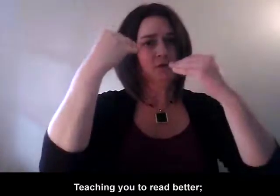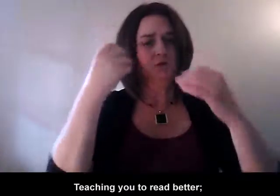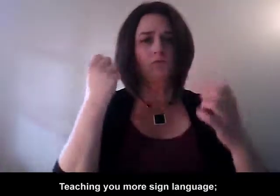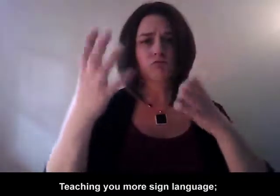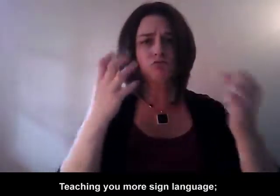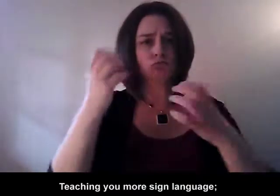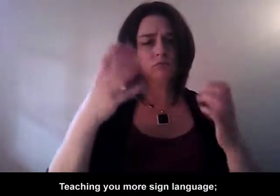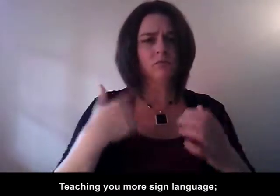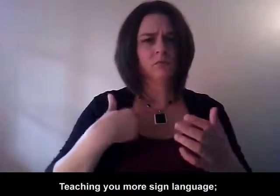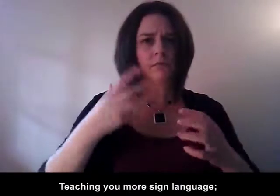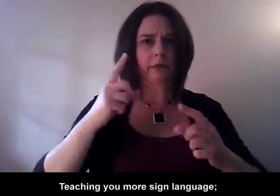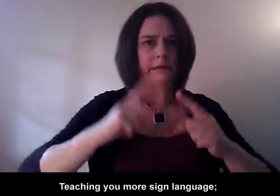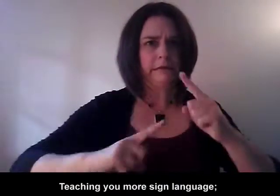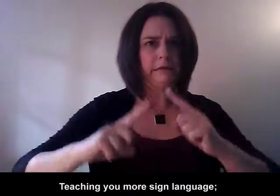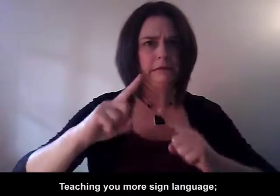Teaching you more sign language.